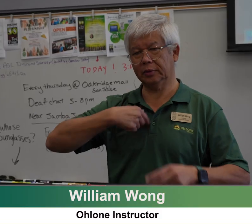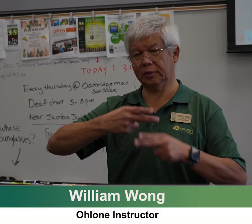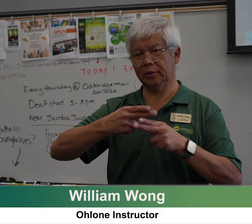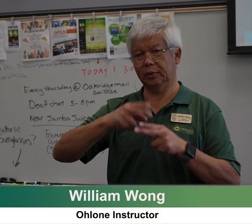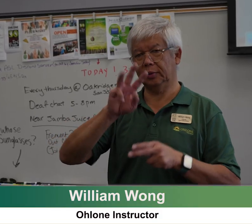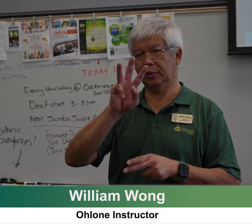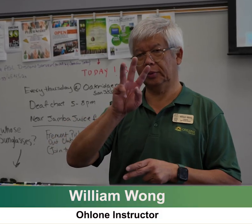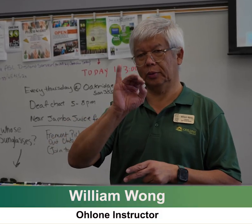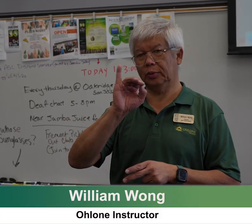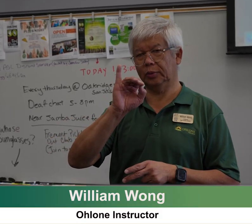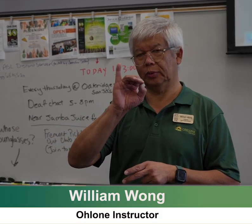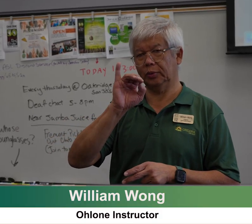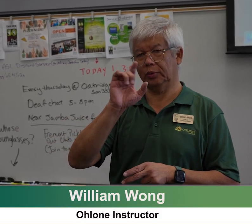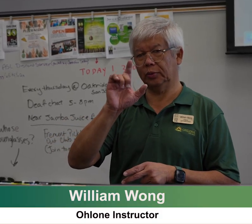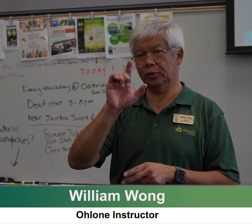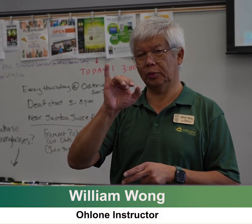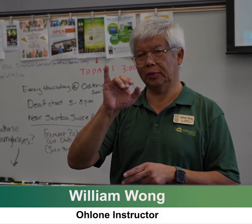Hello, I am William Wong.